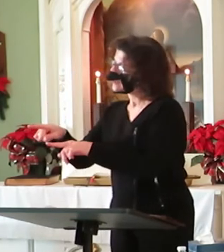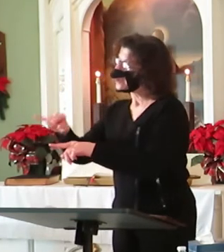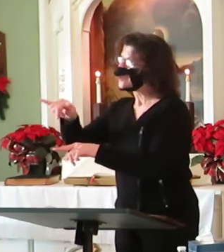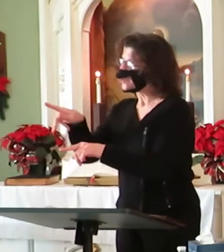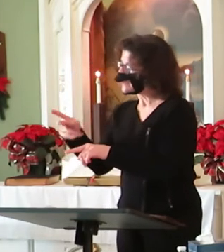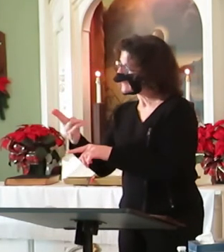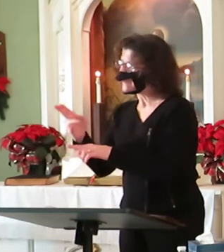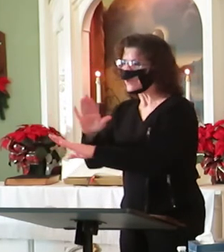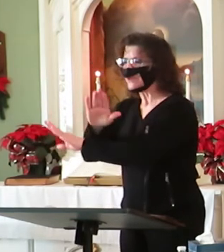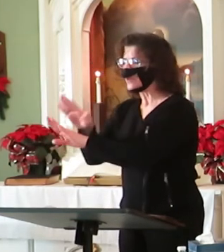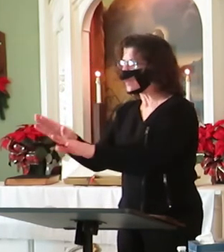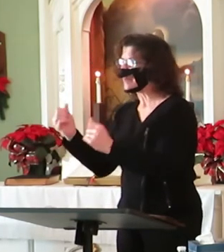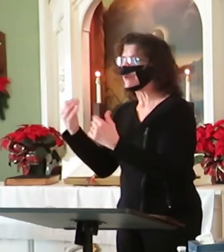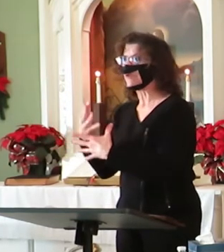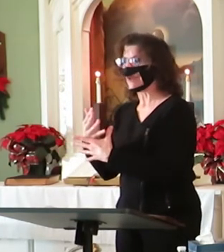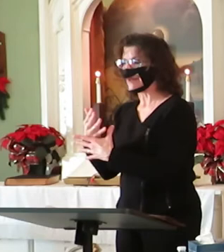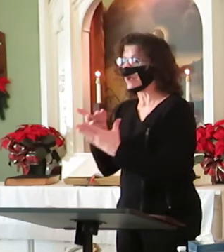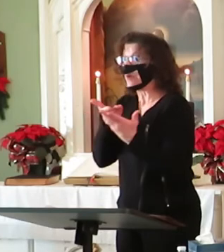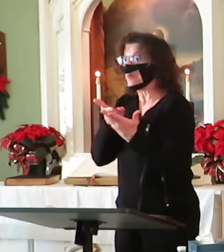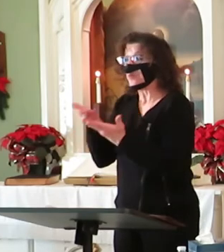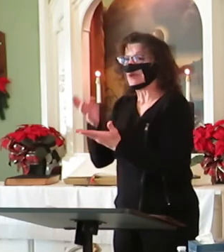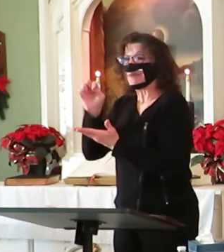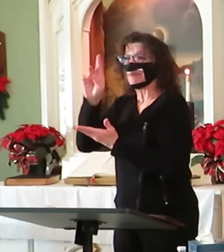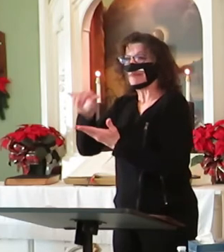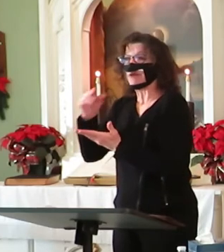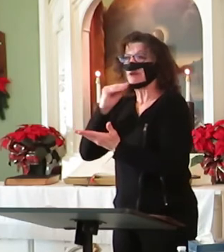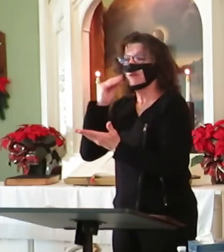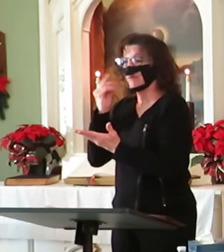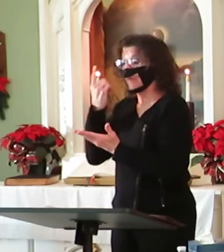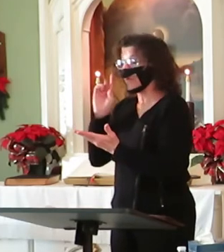do not be afraid to take Mary home as your wife,